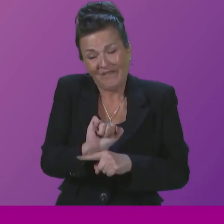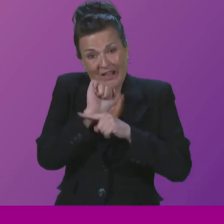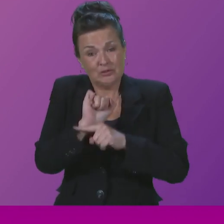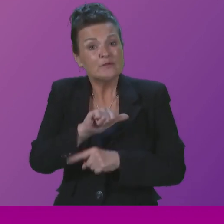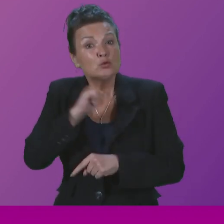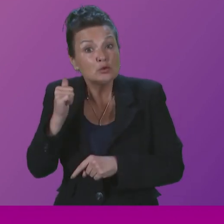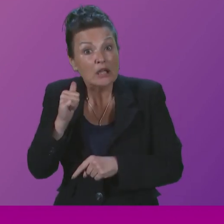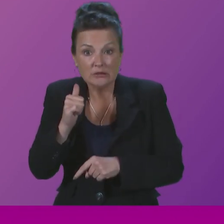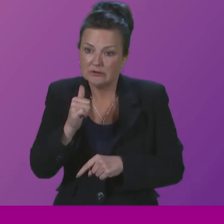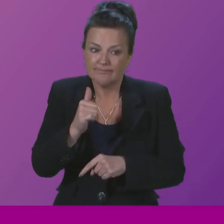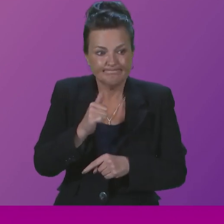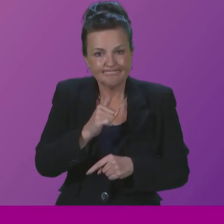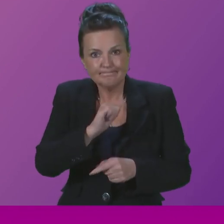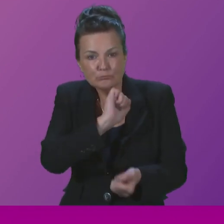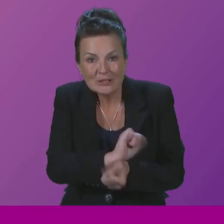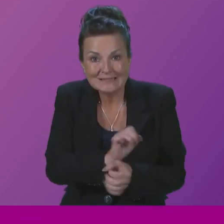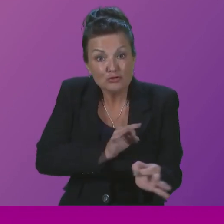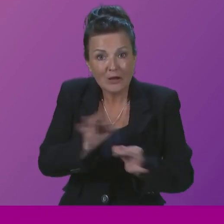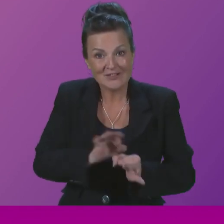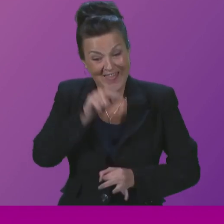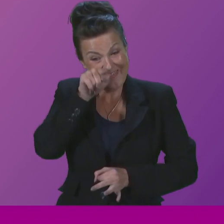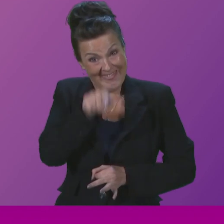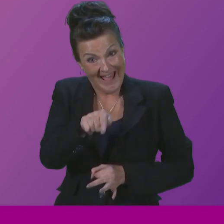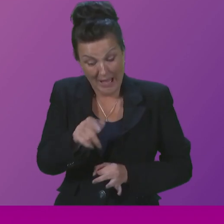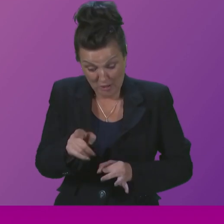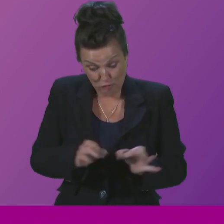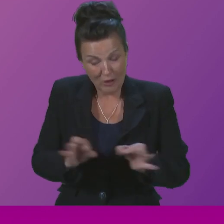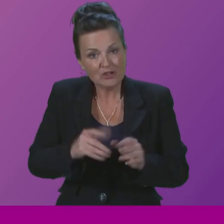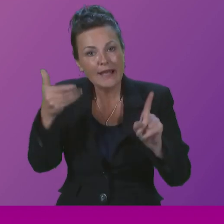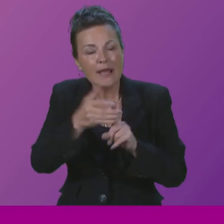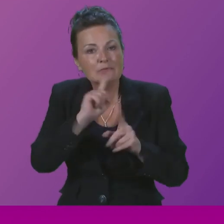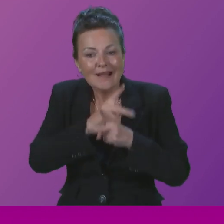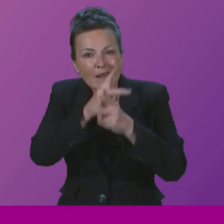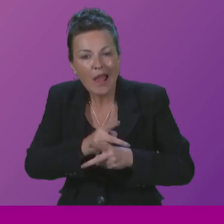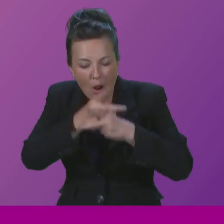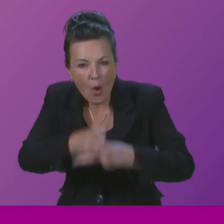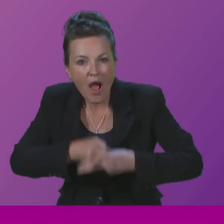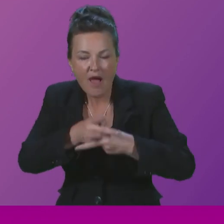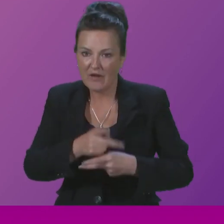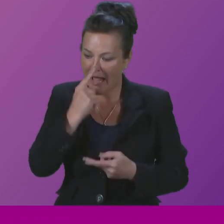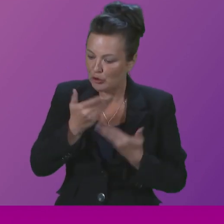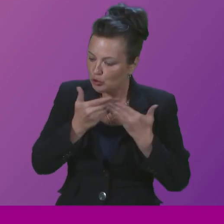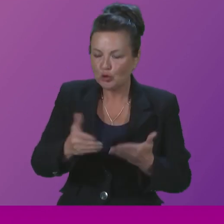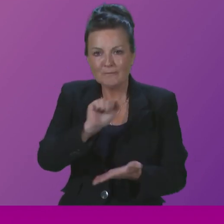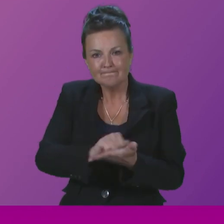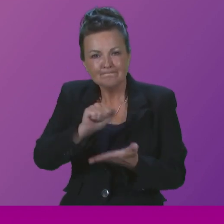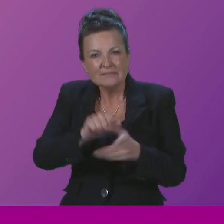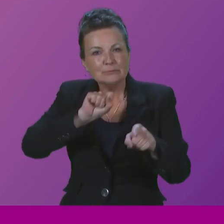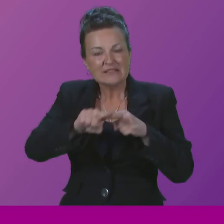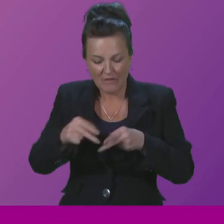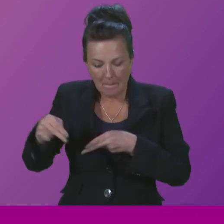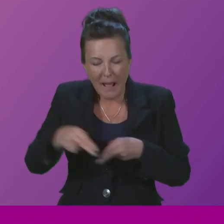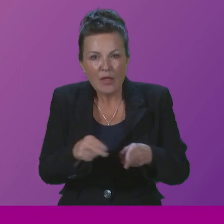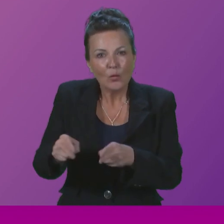in prison strategy aims to care for those at risk of suicide by providing a specific pathway based on an individual's